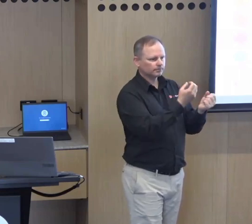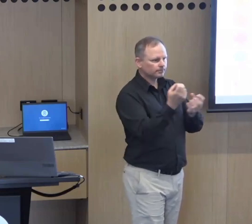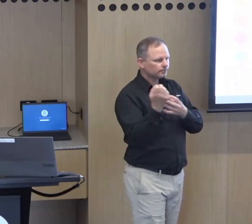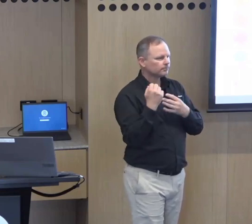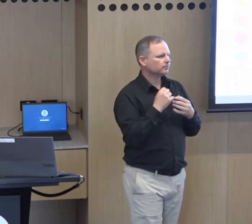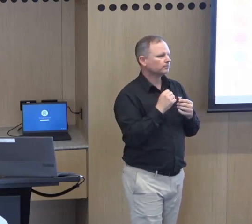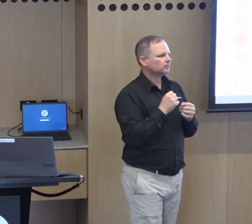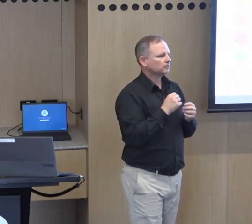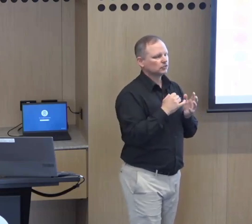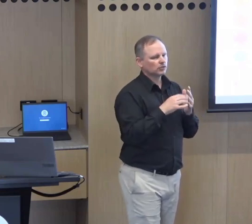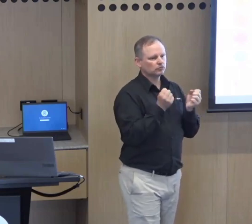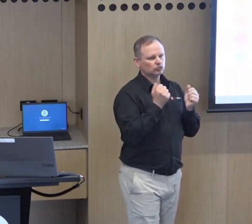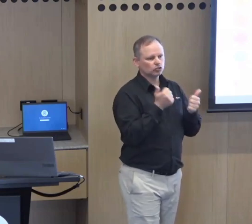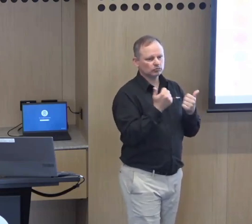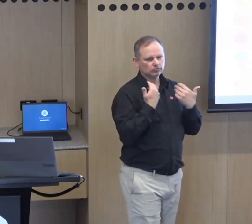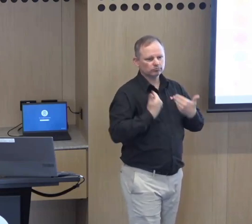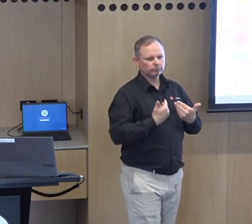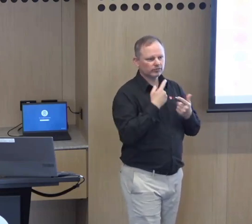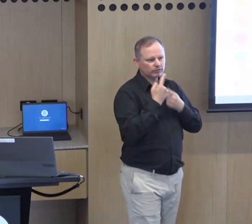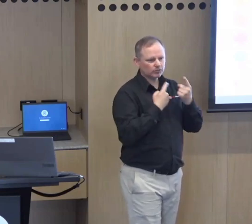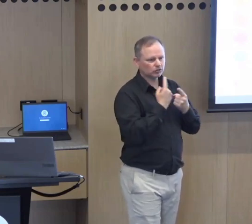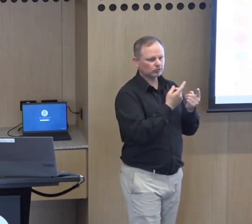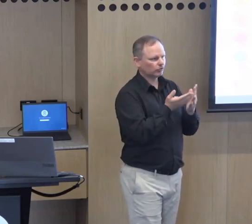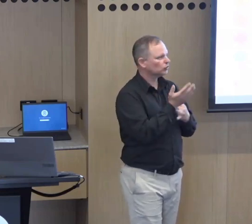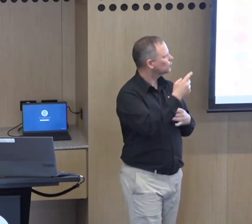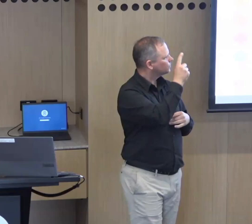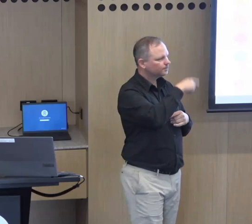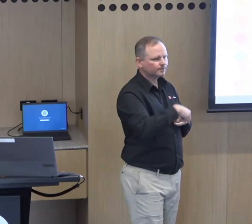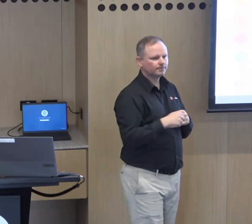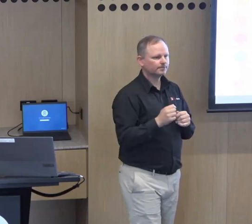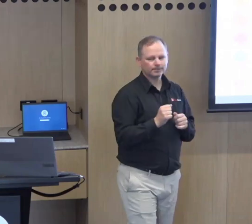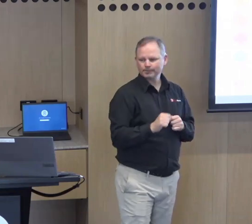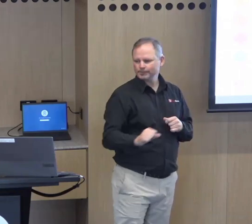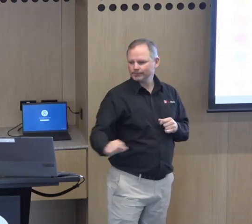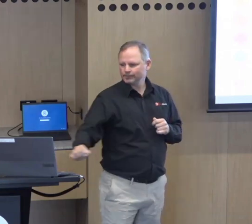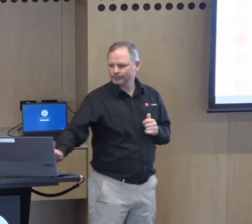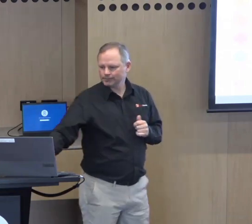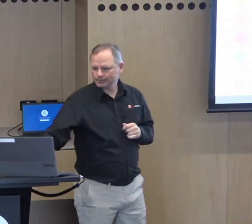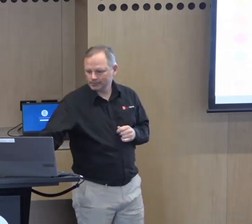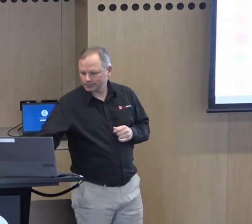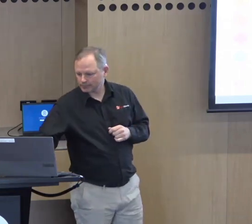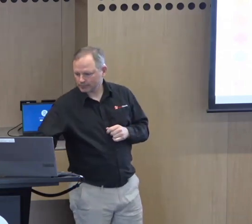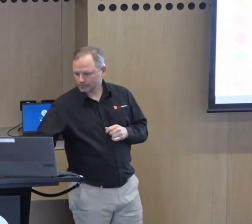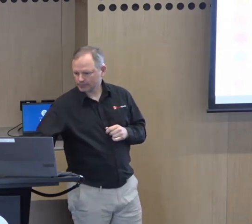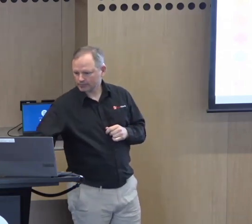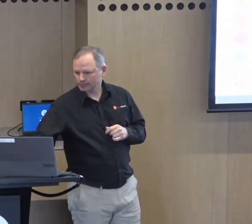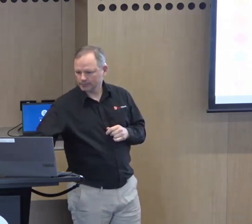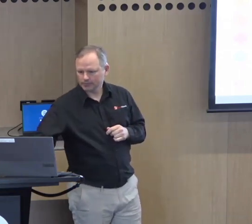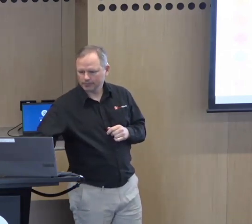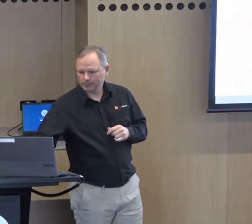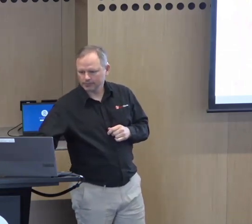were regarding accessing services. So it gave us a really nice holistic and thorough